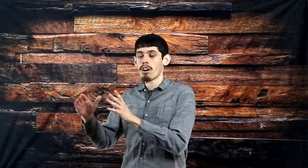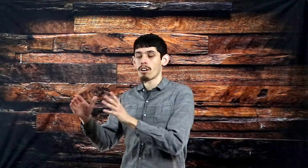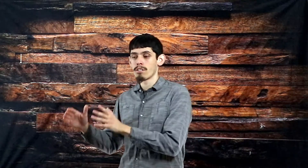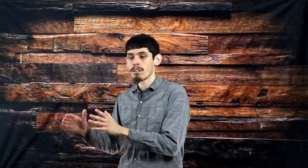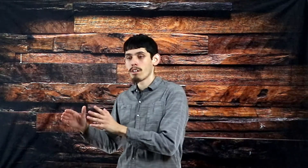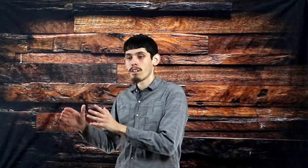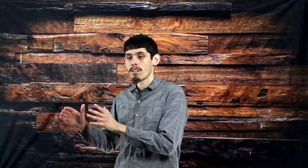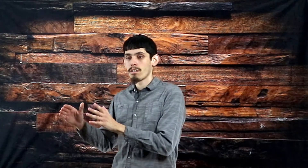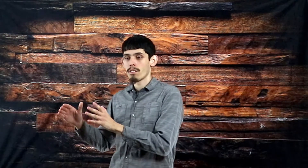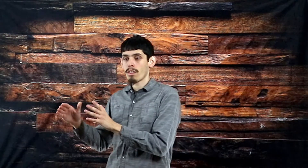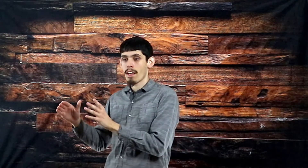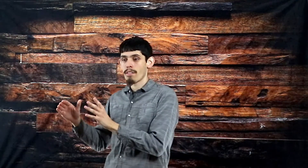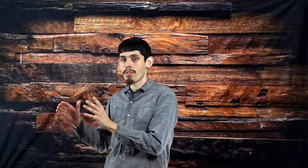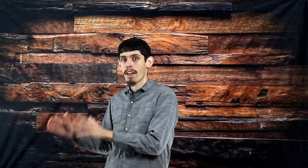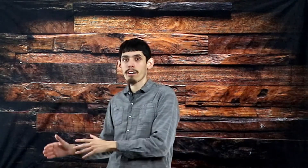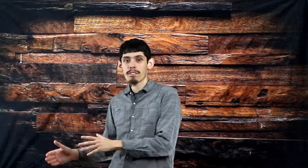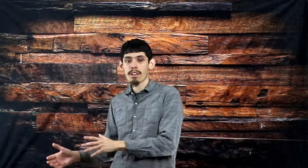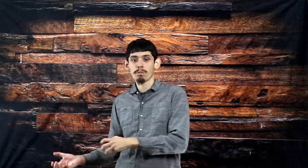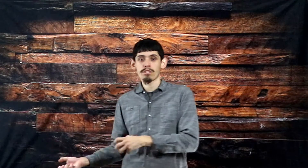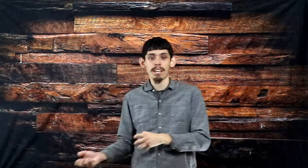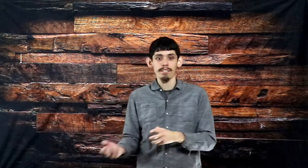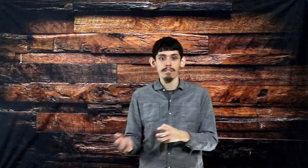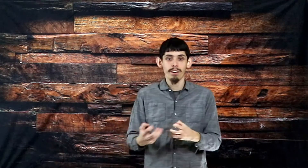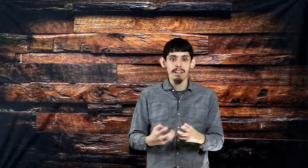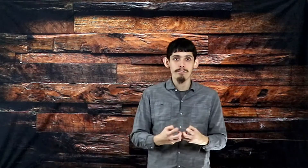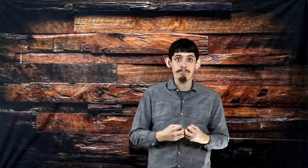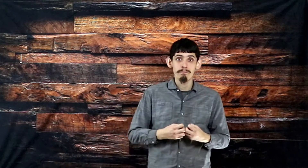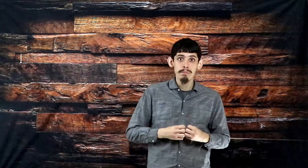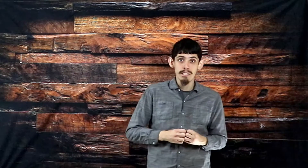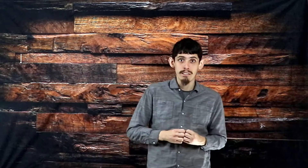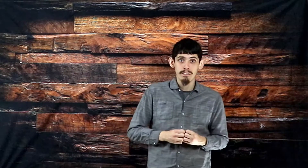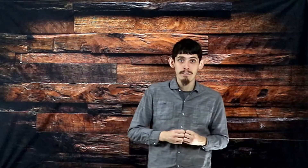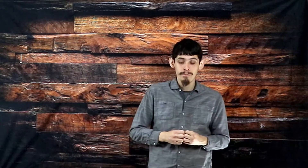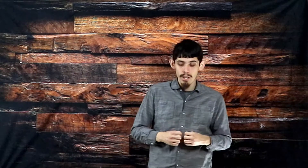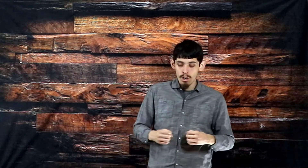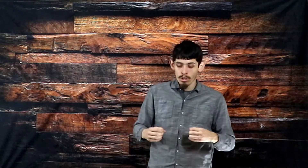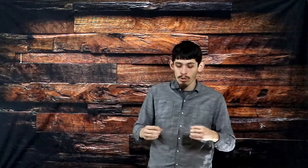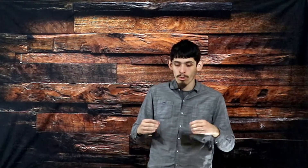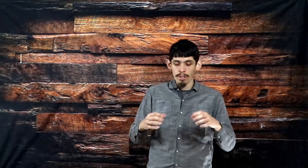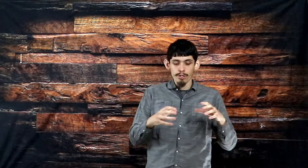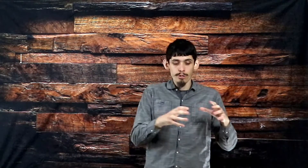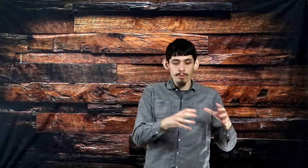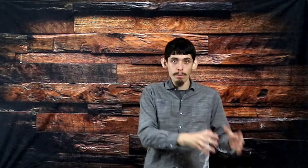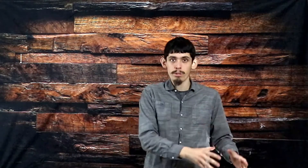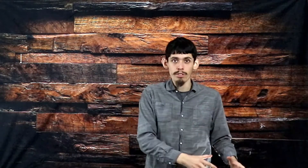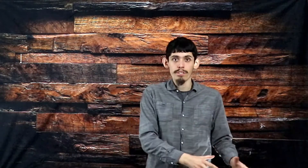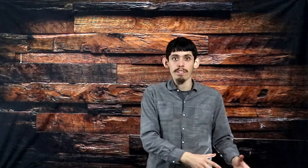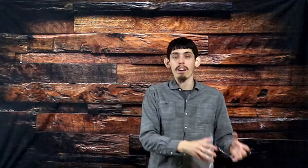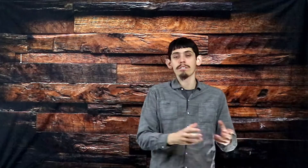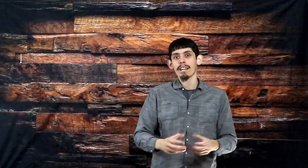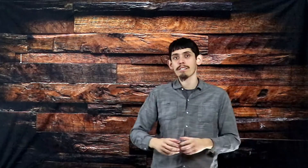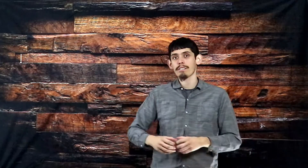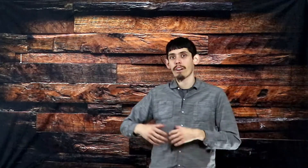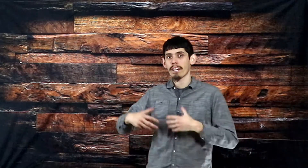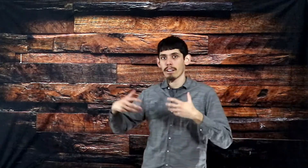and they are they which testify of me. So the Scriptures, they all testified of